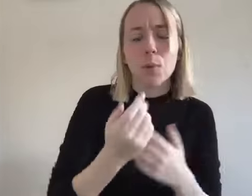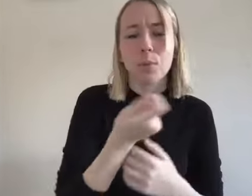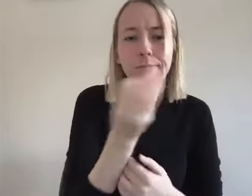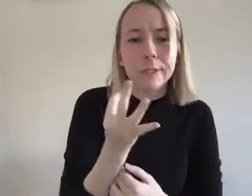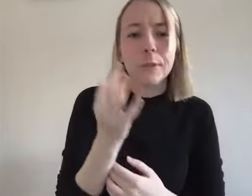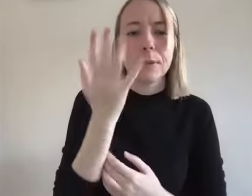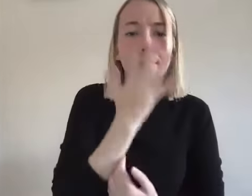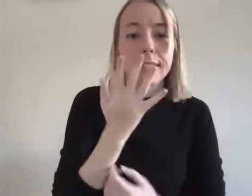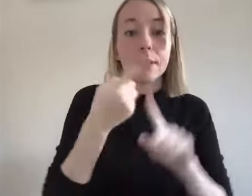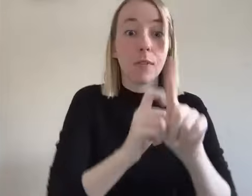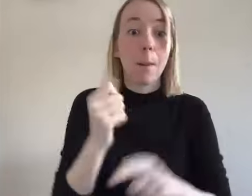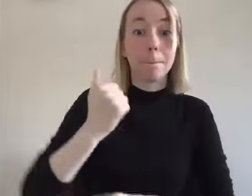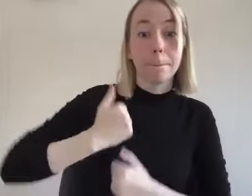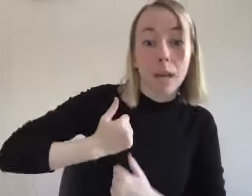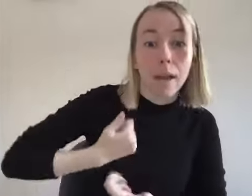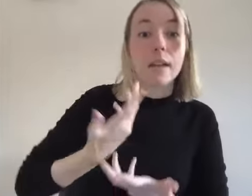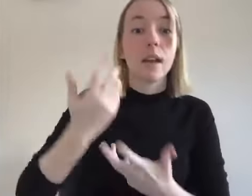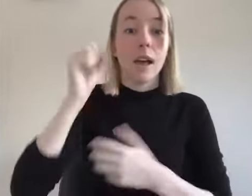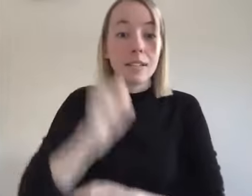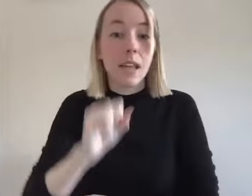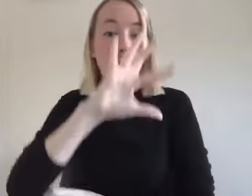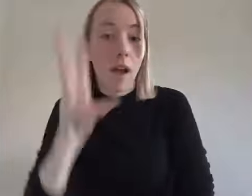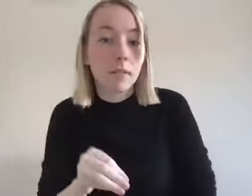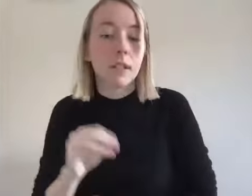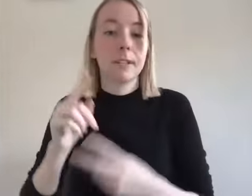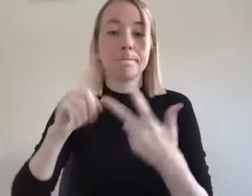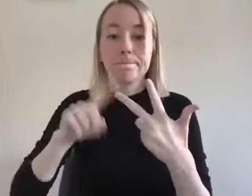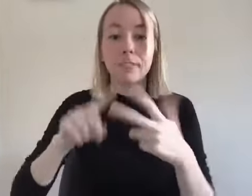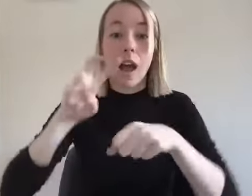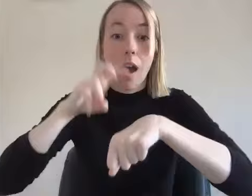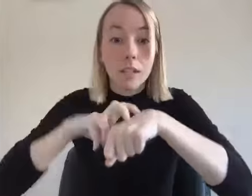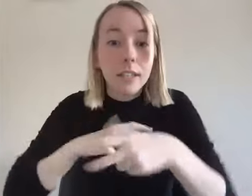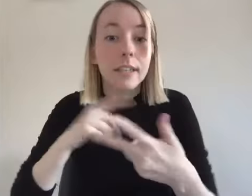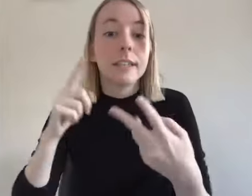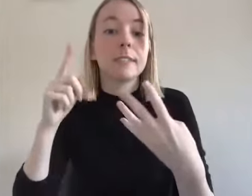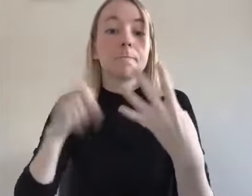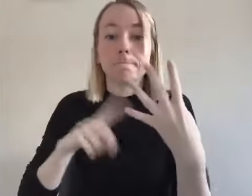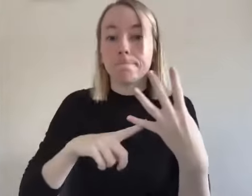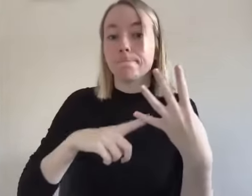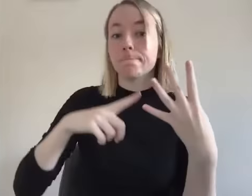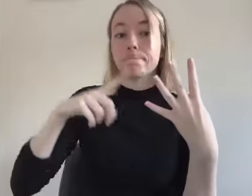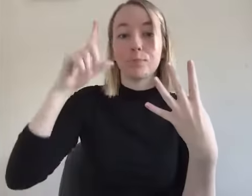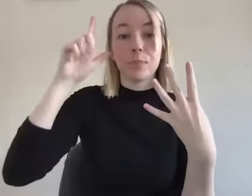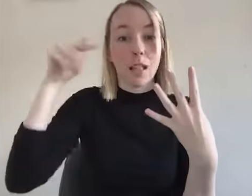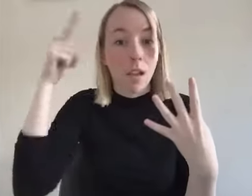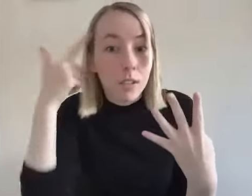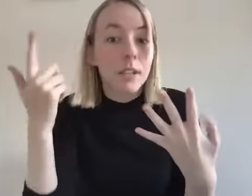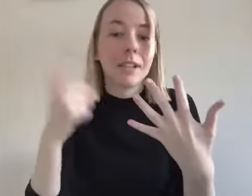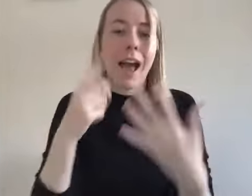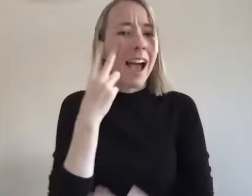faces from canada south africa i see people from ireland i see london uh you know i see you